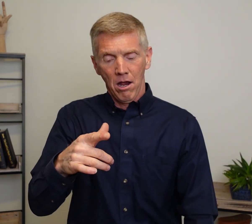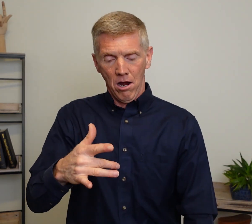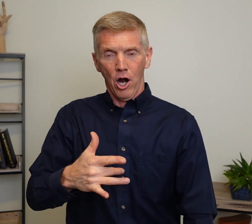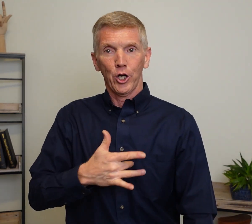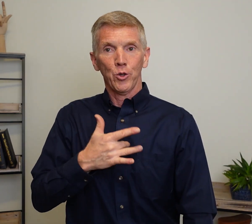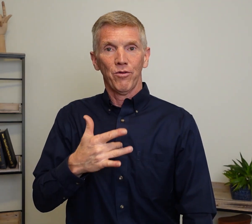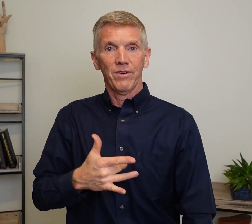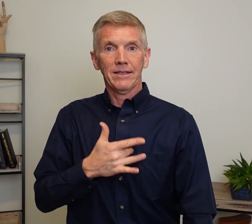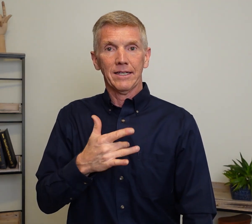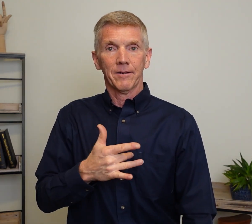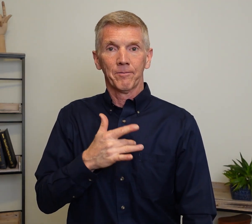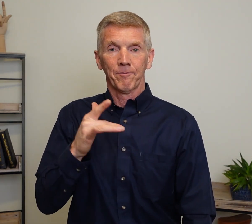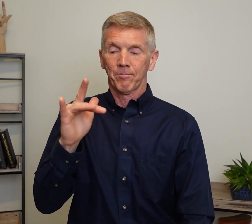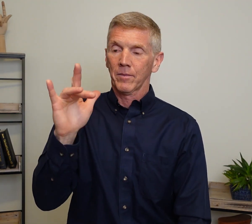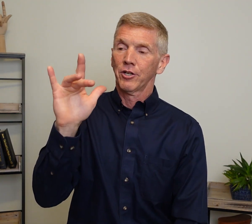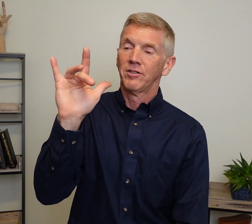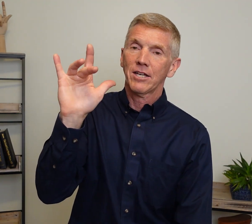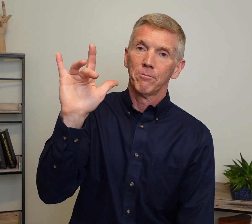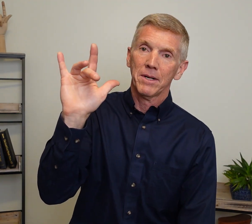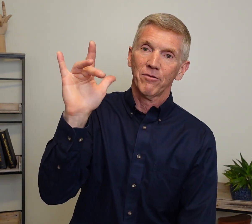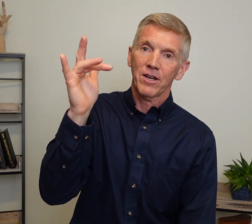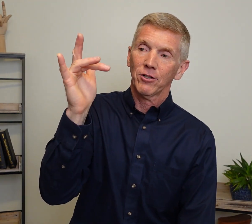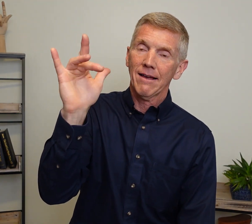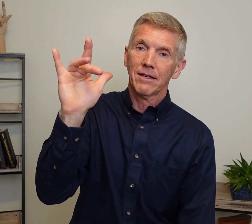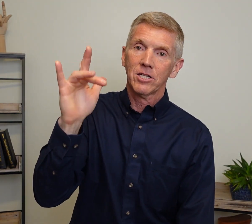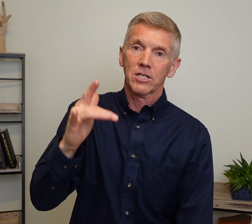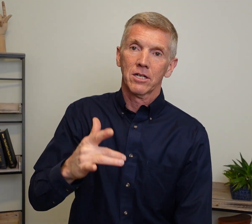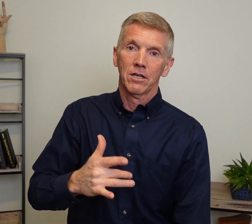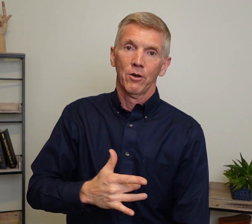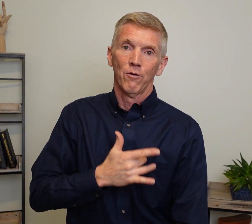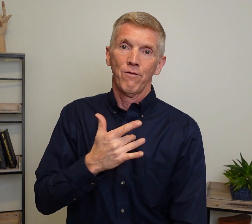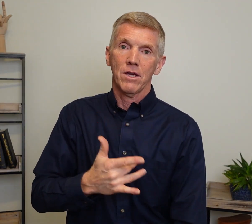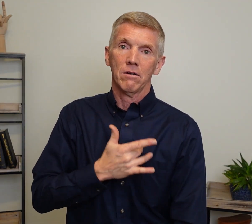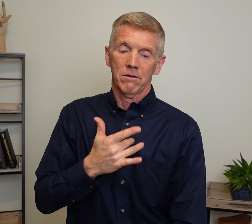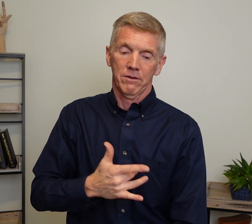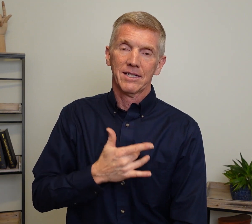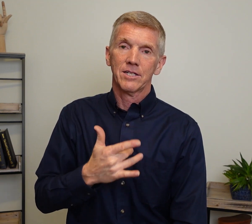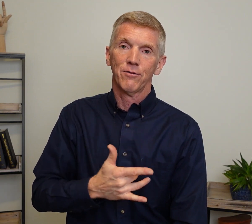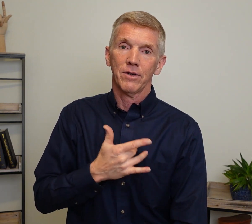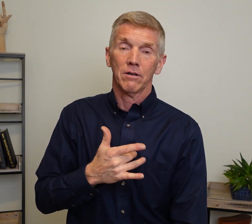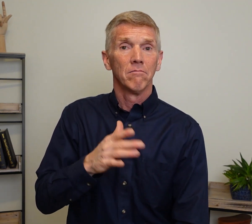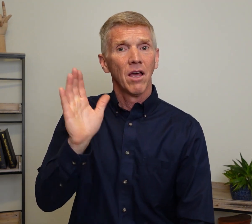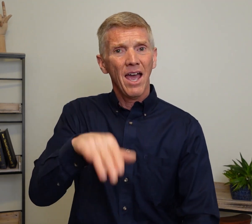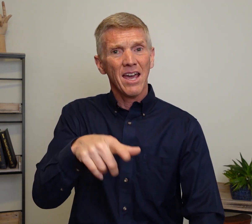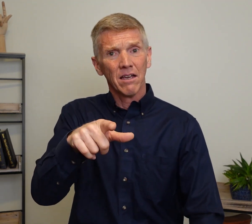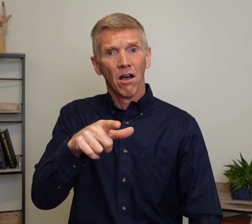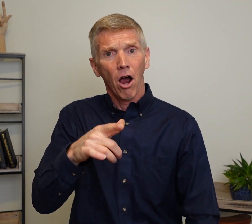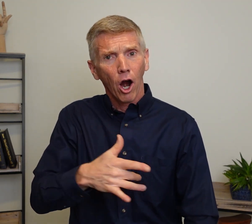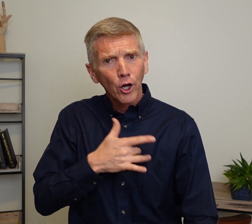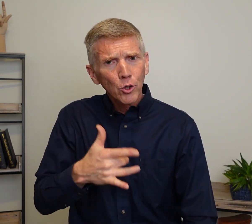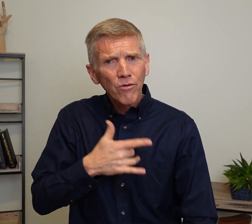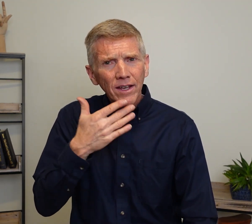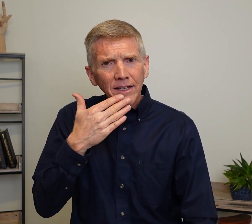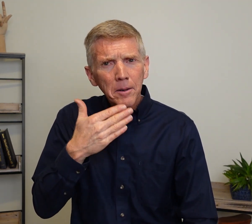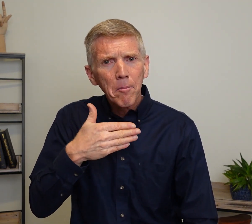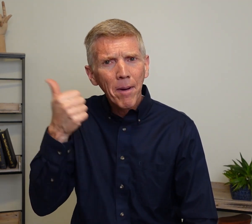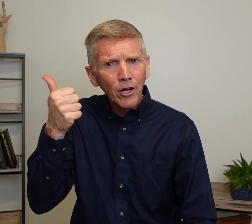Are you feeling? You're going take your middle finger like this. Feel. This is to feel. Hey, are you feeling better?